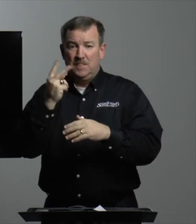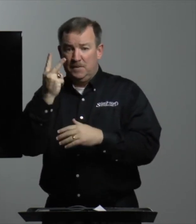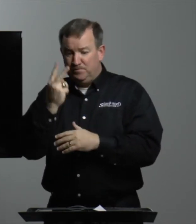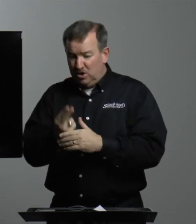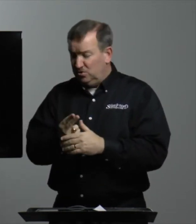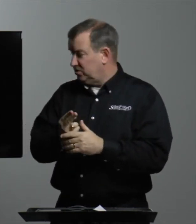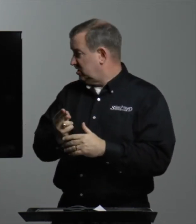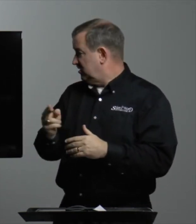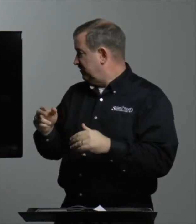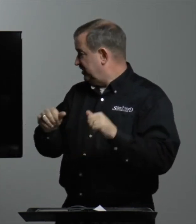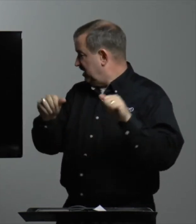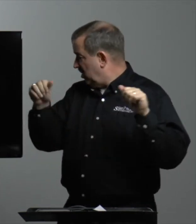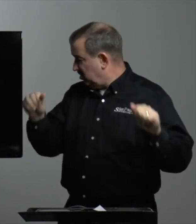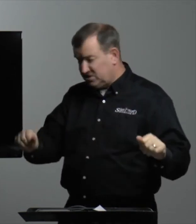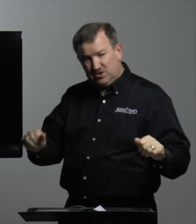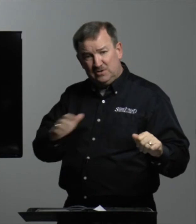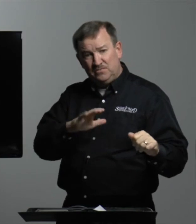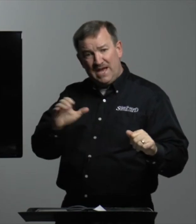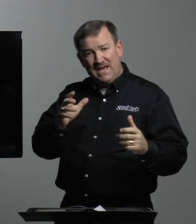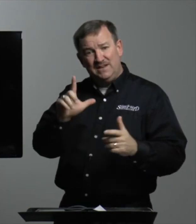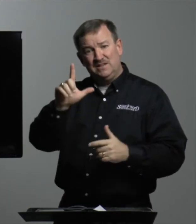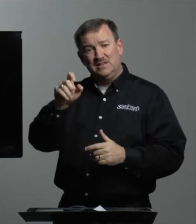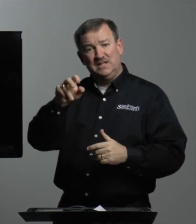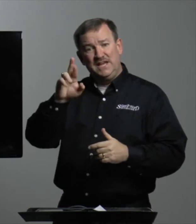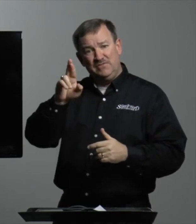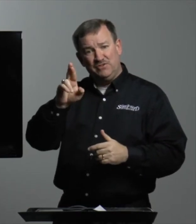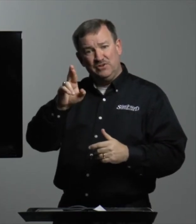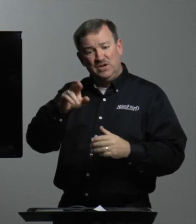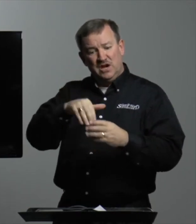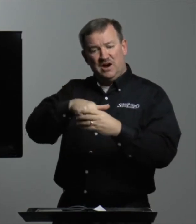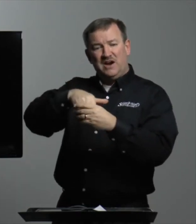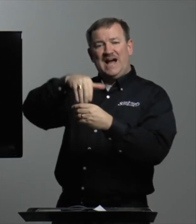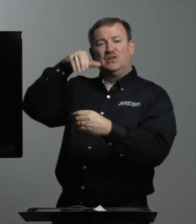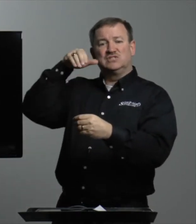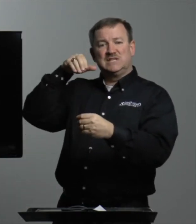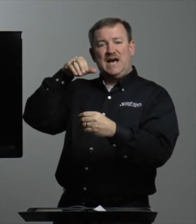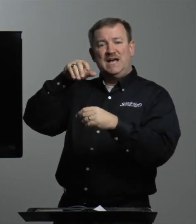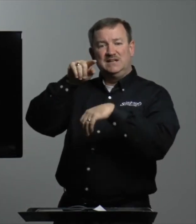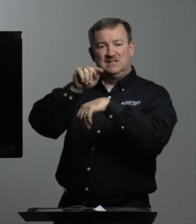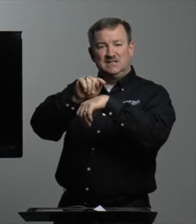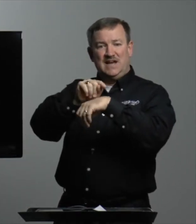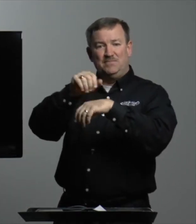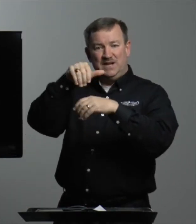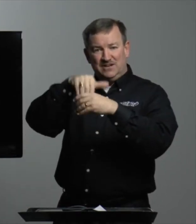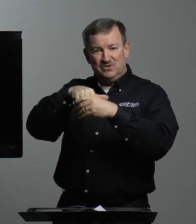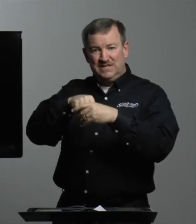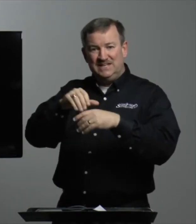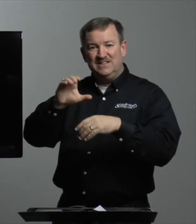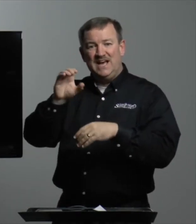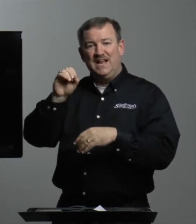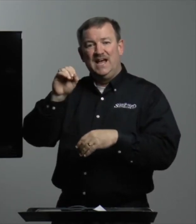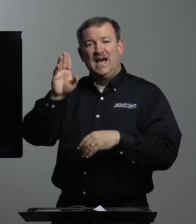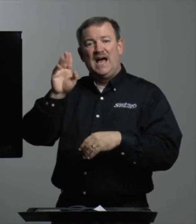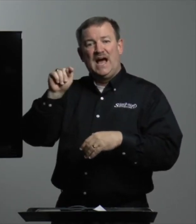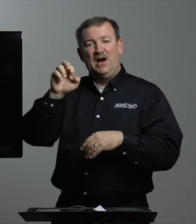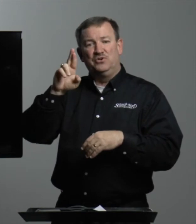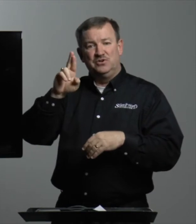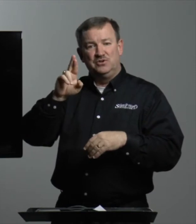Both the altar and the laver are outside the tabernacle in that outer